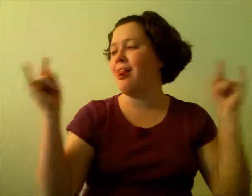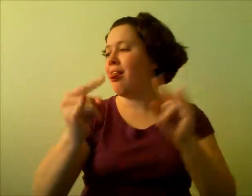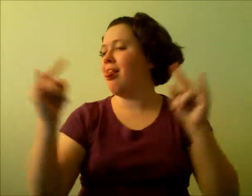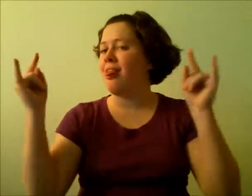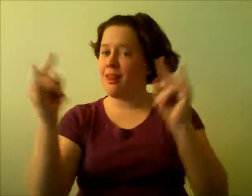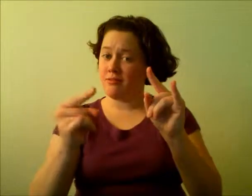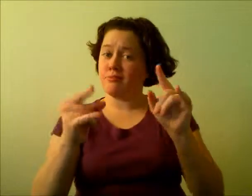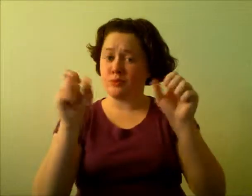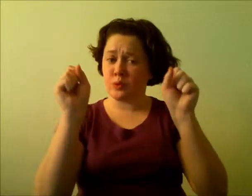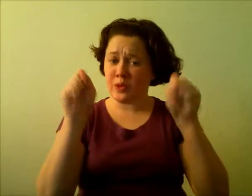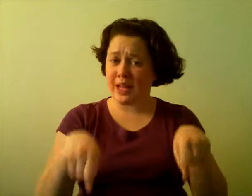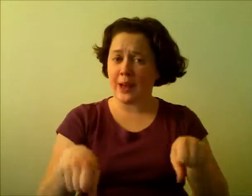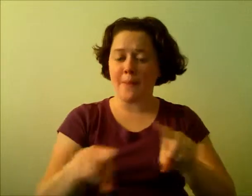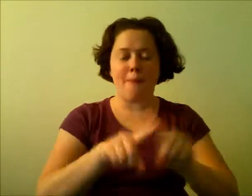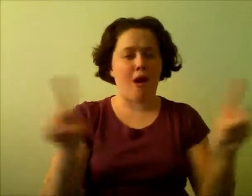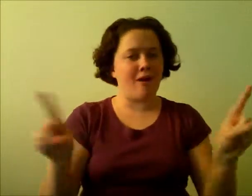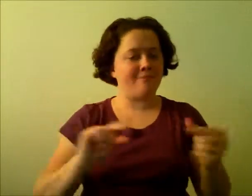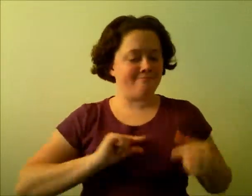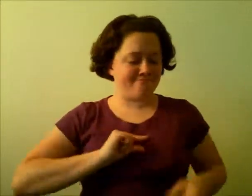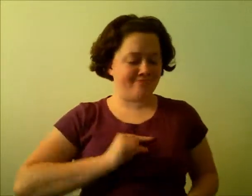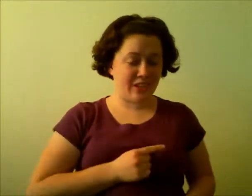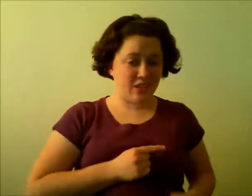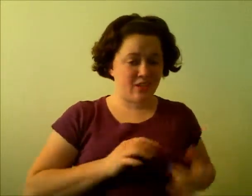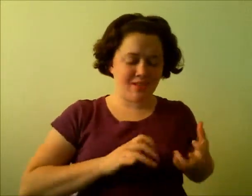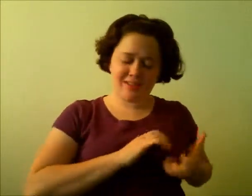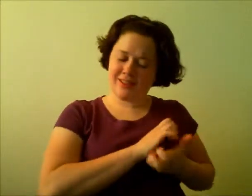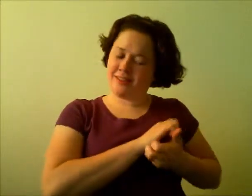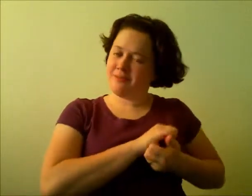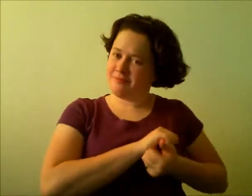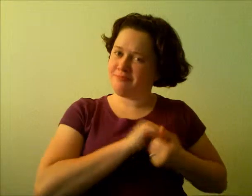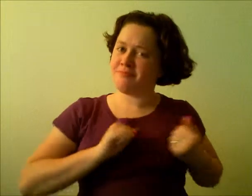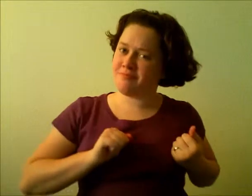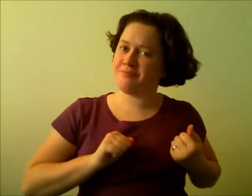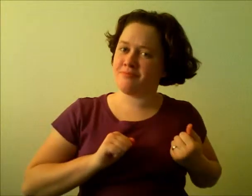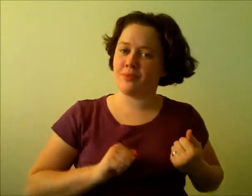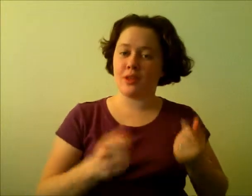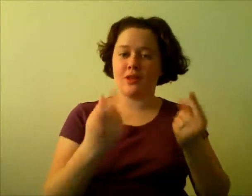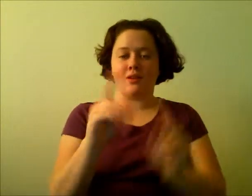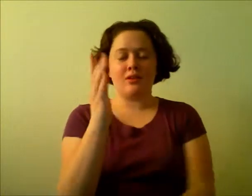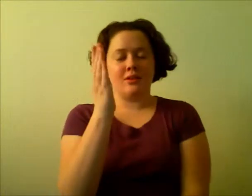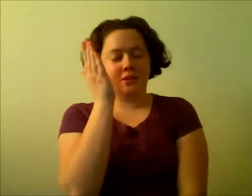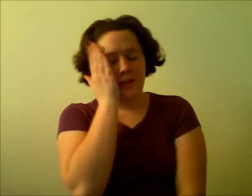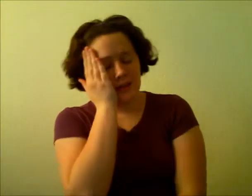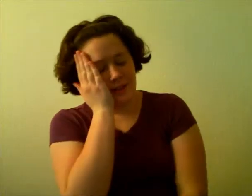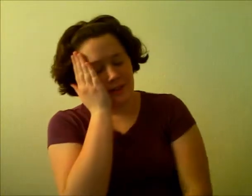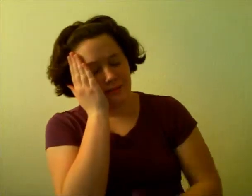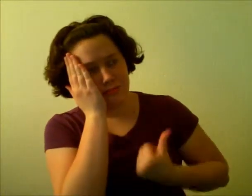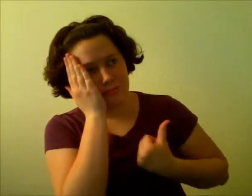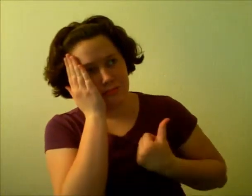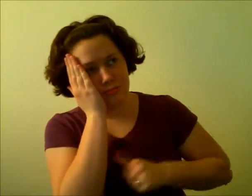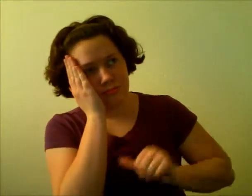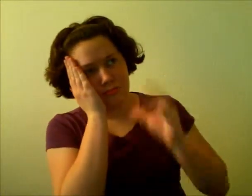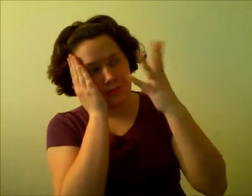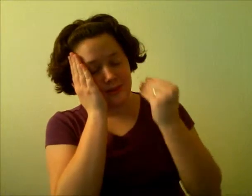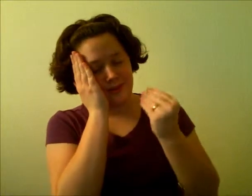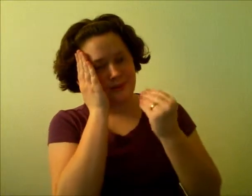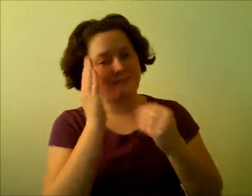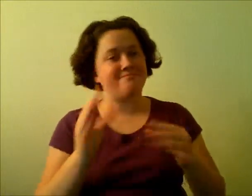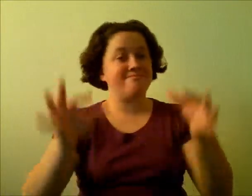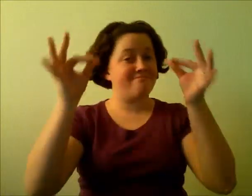it like you're all rock and roll But guilt does a job on each and every man's soul And when your head hits the pillow at the nightfall You can bet your